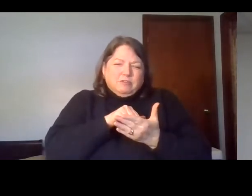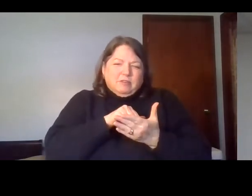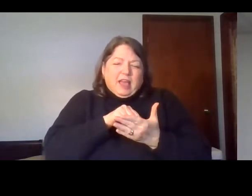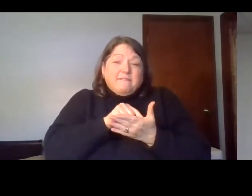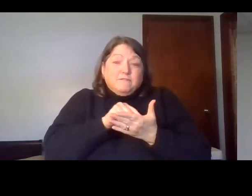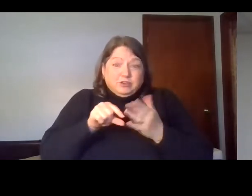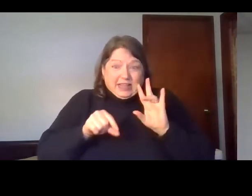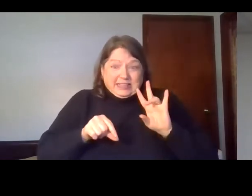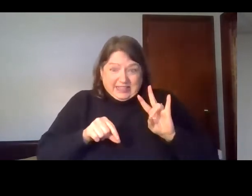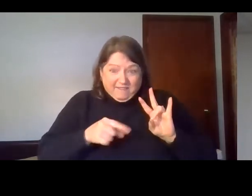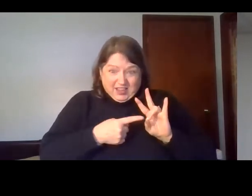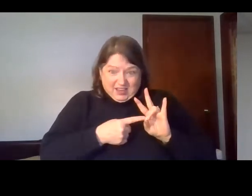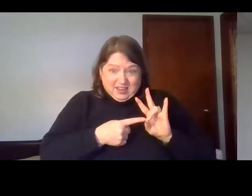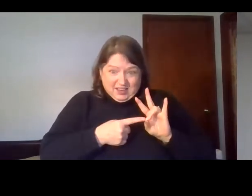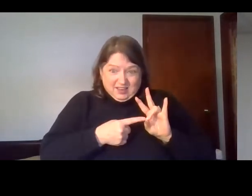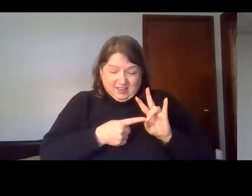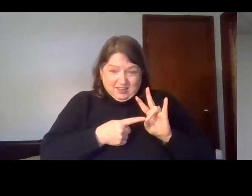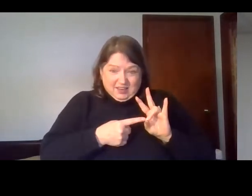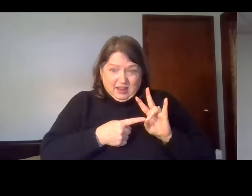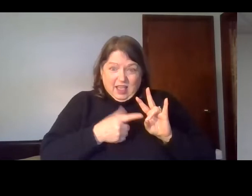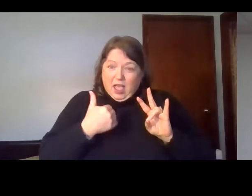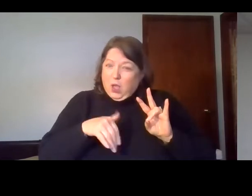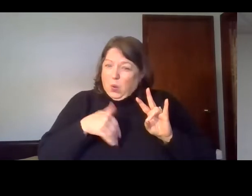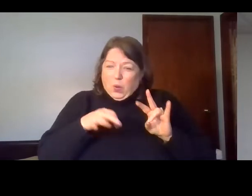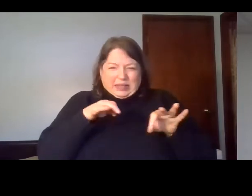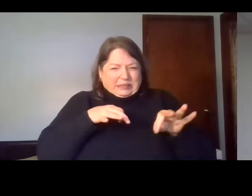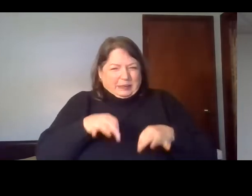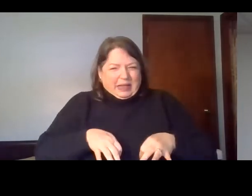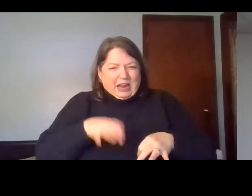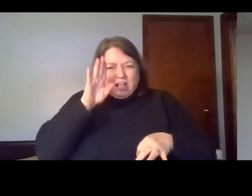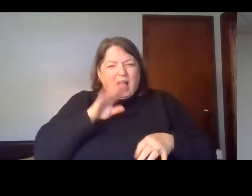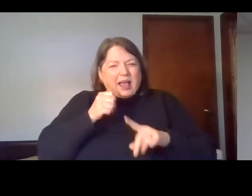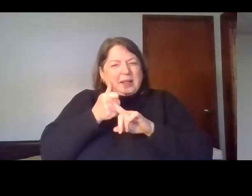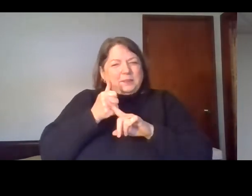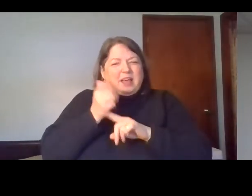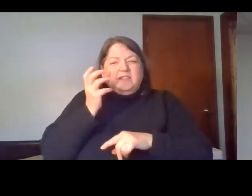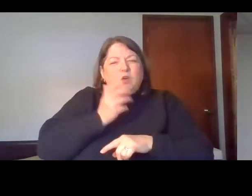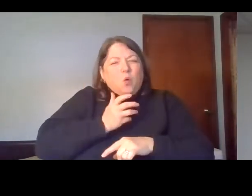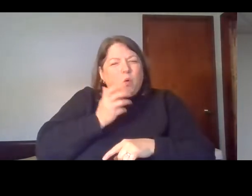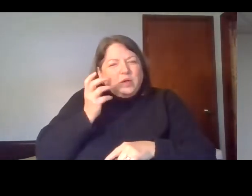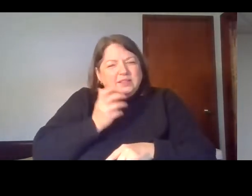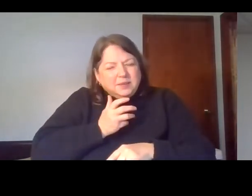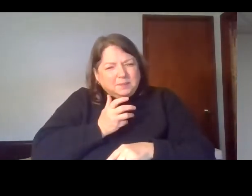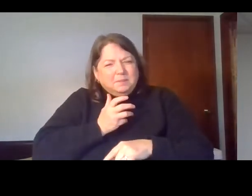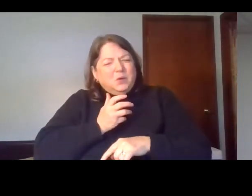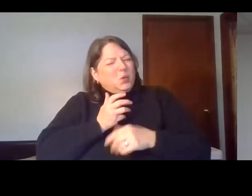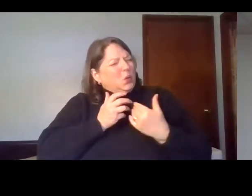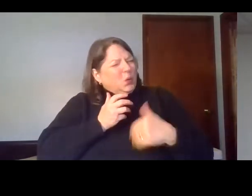7, I want to talk to you today about the awesomeness of God. A description about the awesomeness of God. You see,